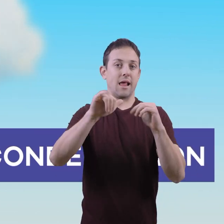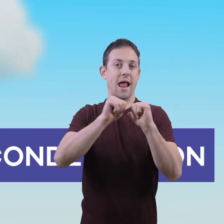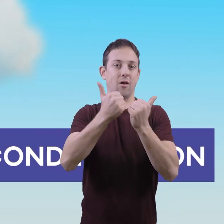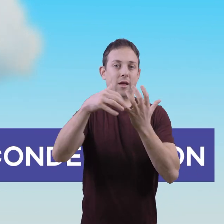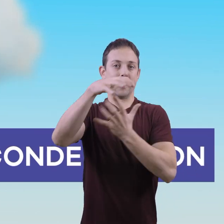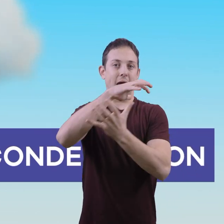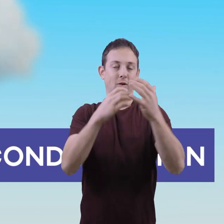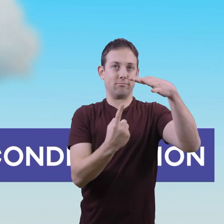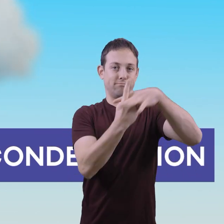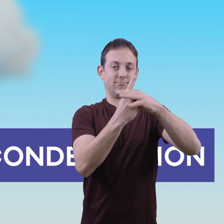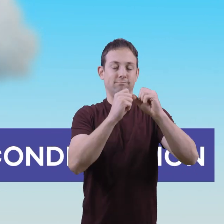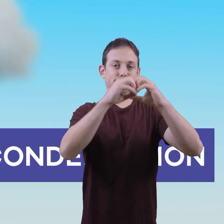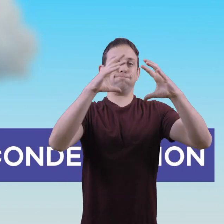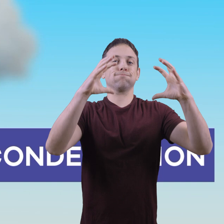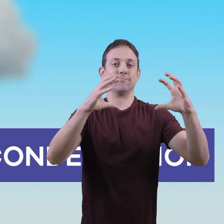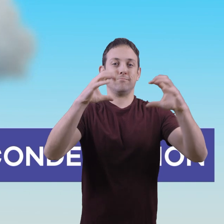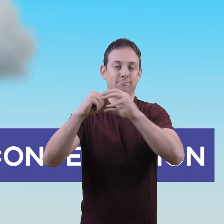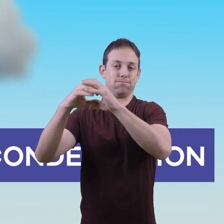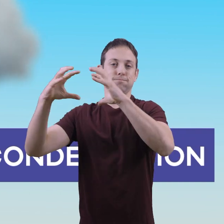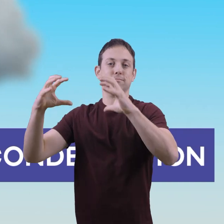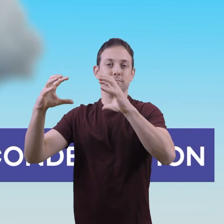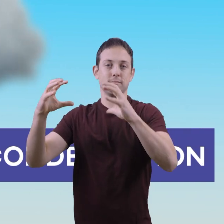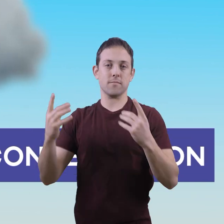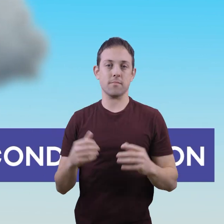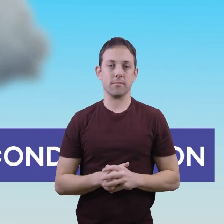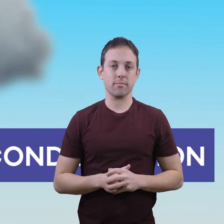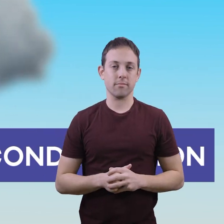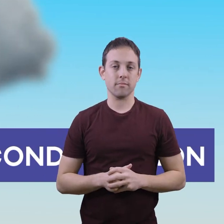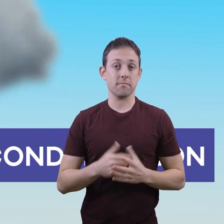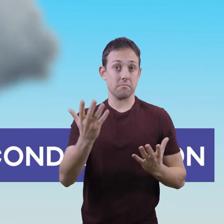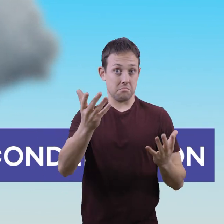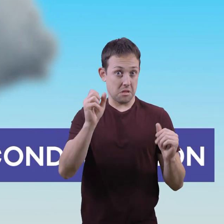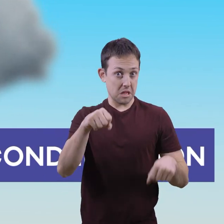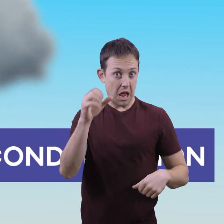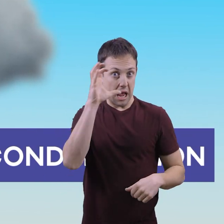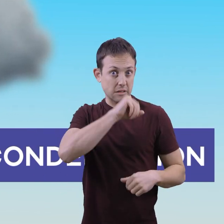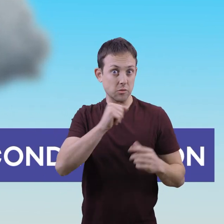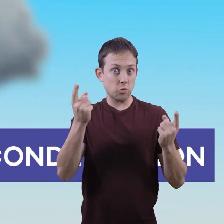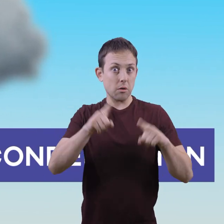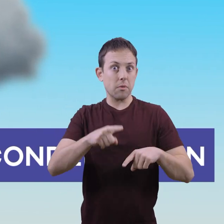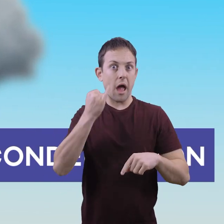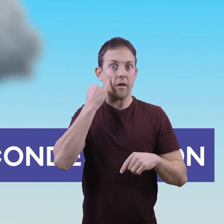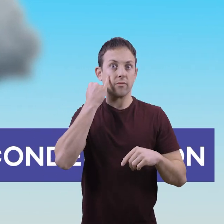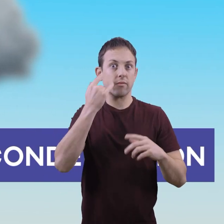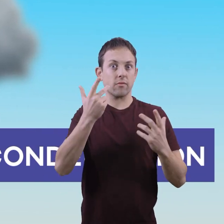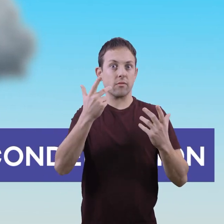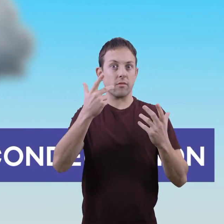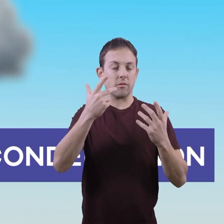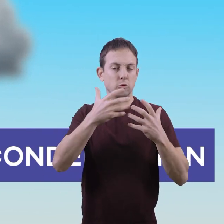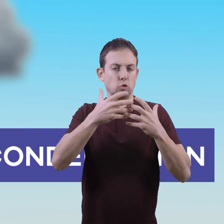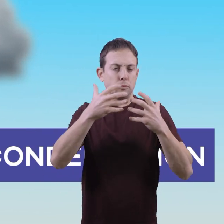how clouds are formed. Can you guess what happens when there is too much moisture in a cloud?